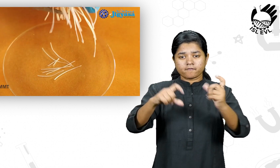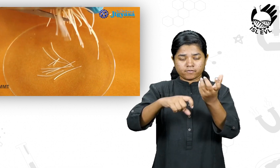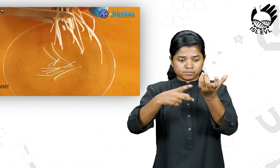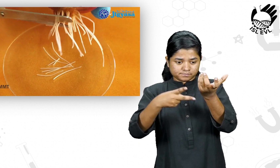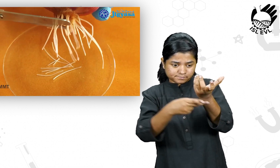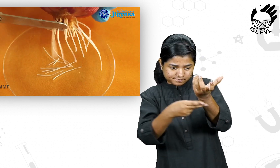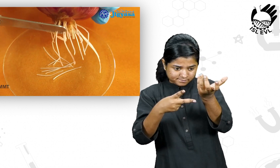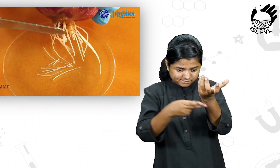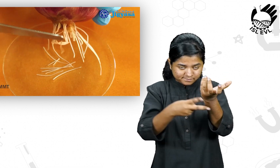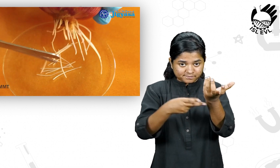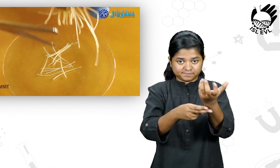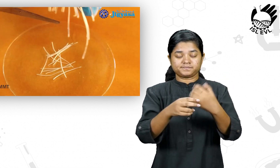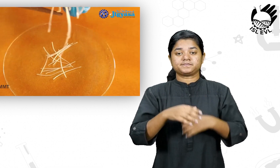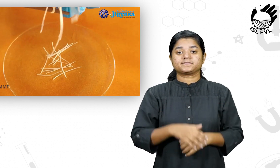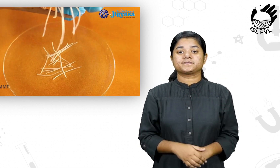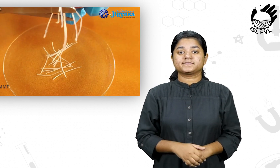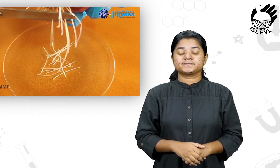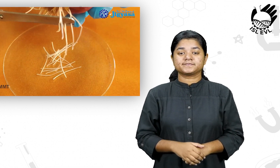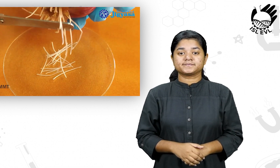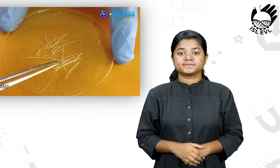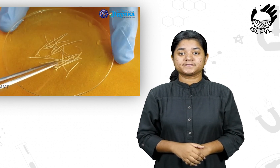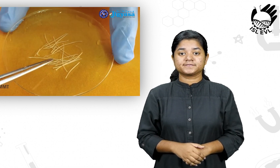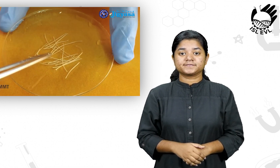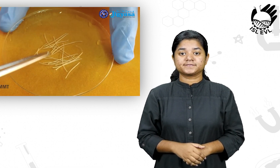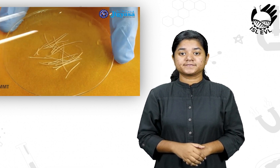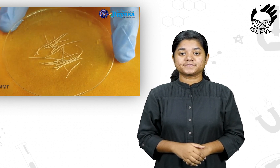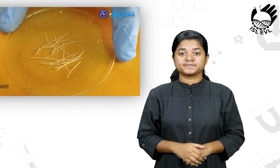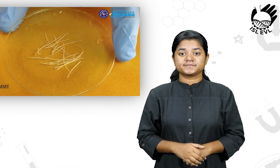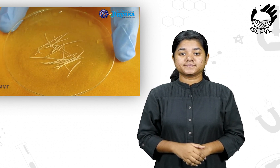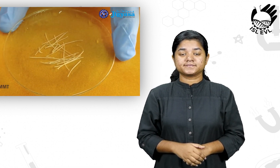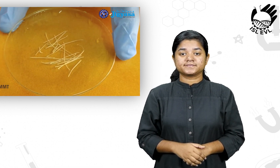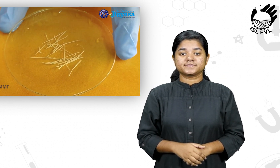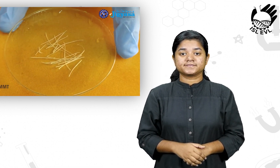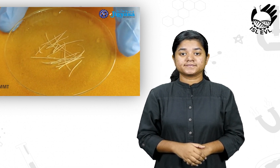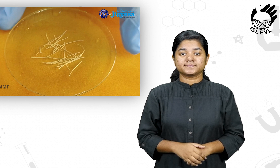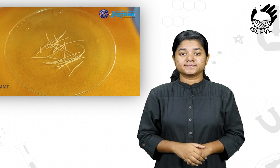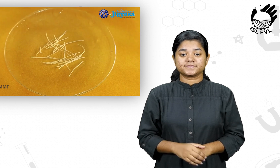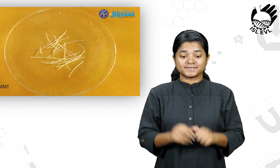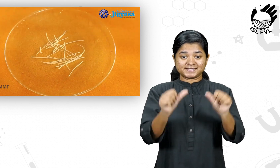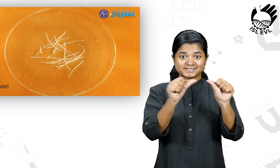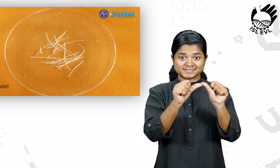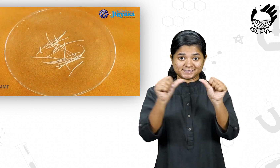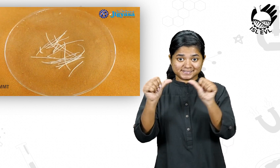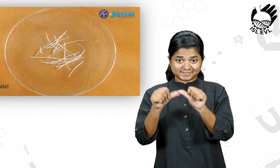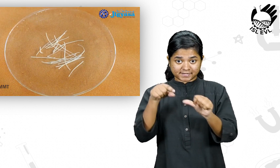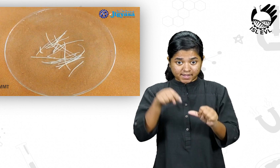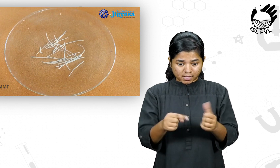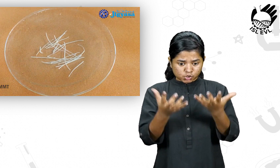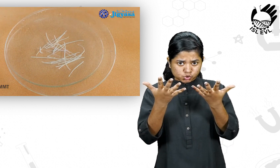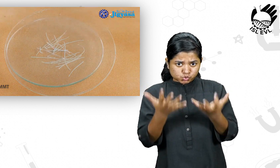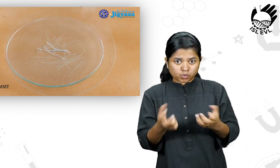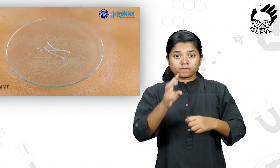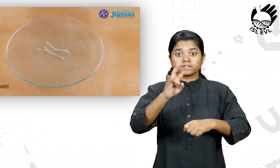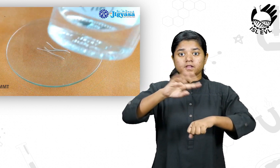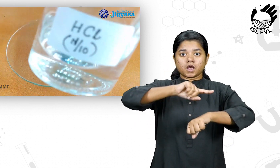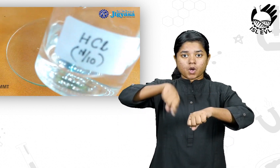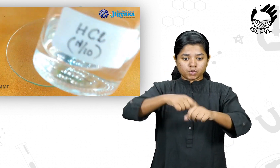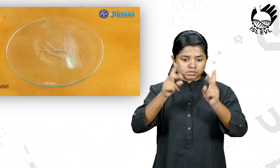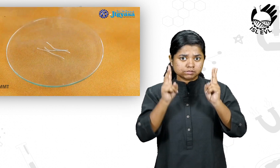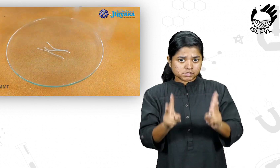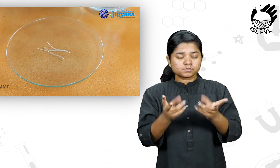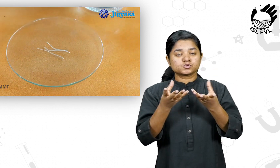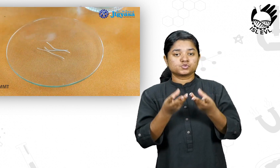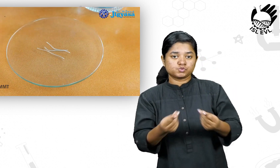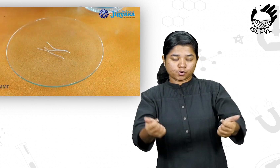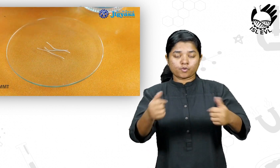cut carefully and dipped in the acetoalcohol solution and kept for 24 hours. To some of